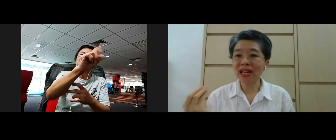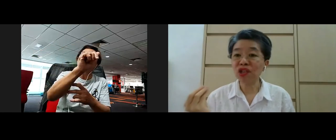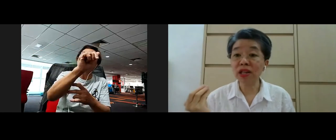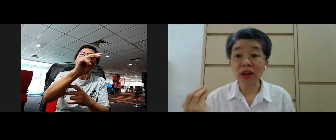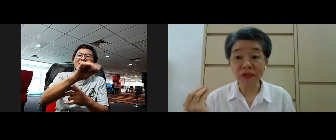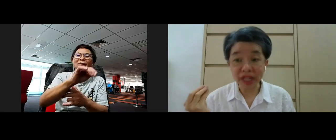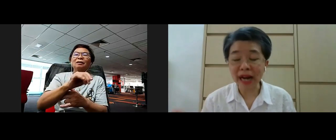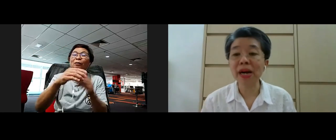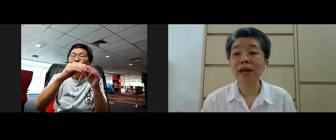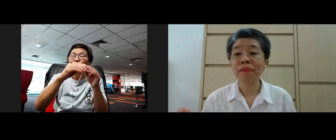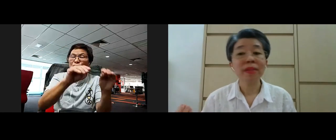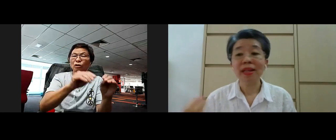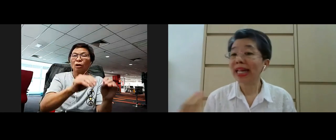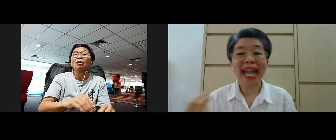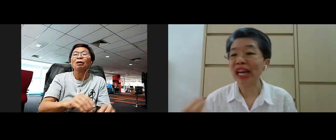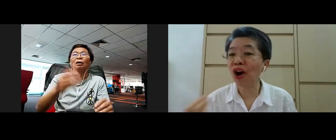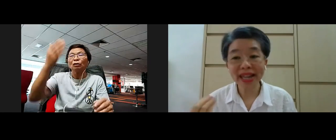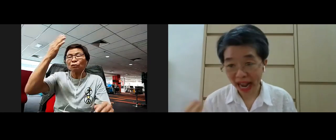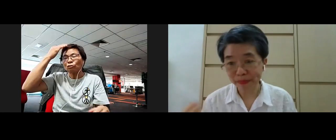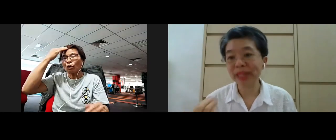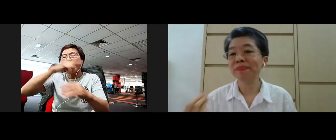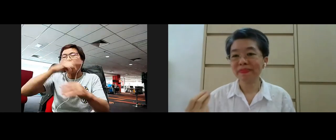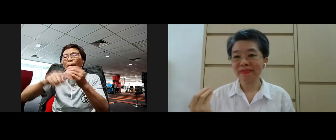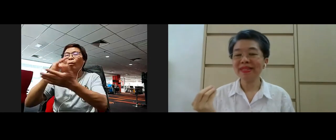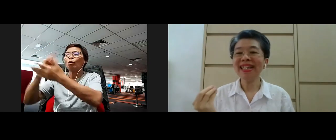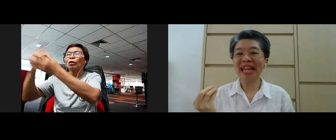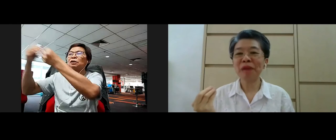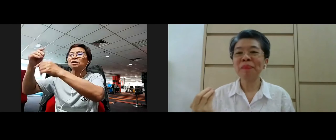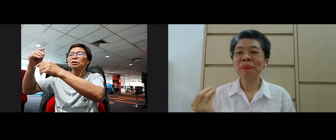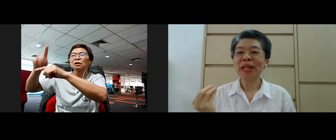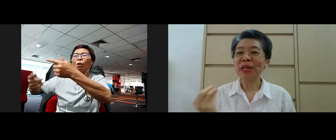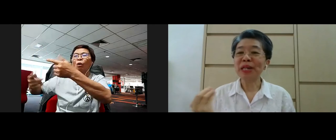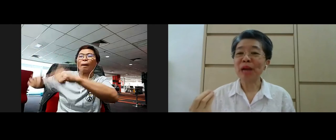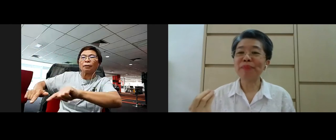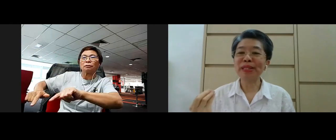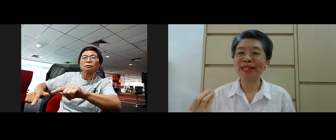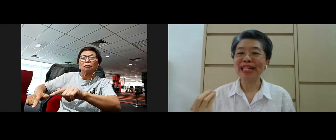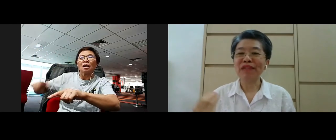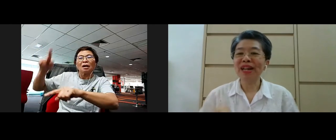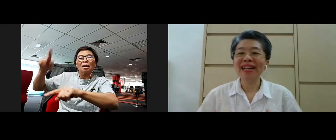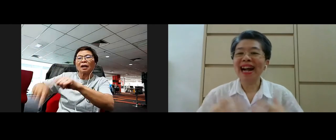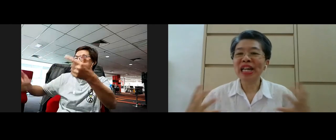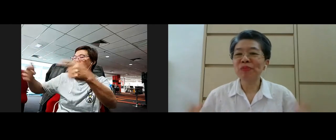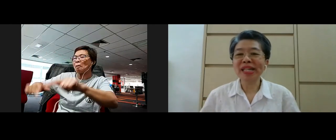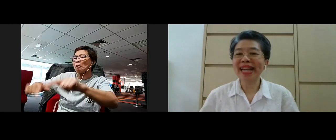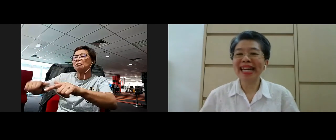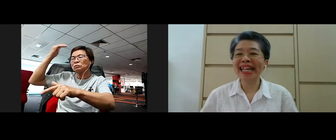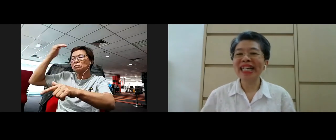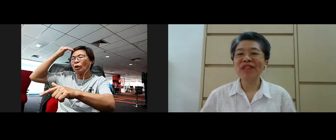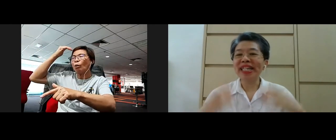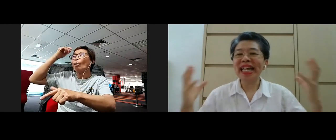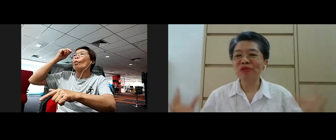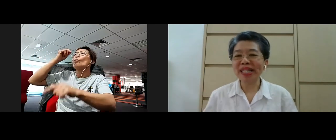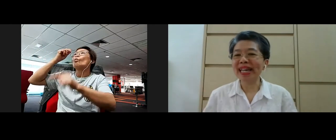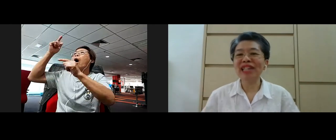realization of dhamma cannot happen yeah cannot happen if kaya nupasana